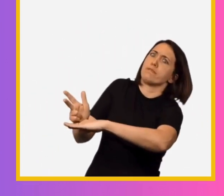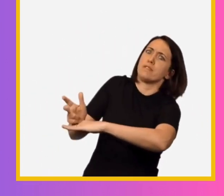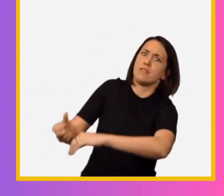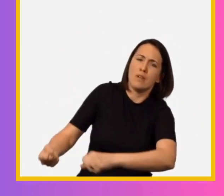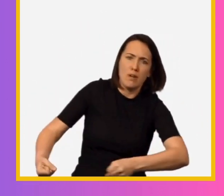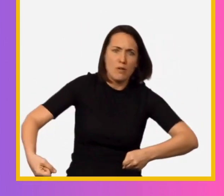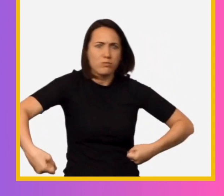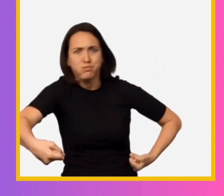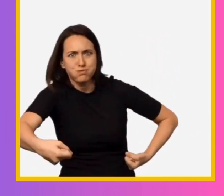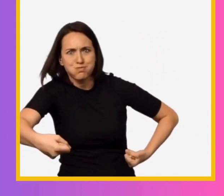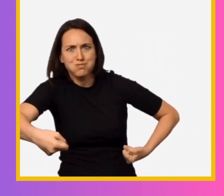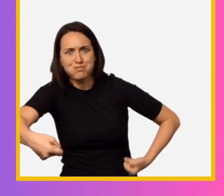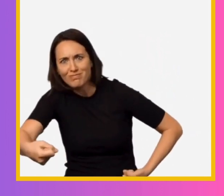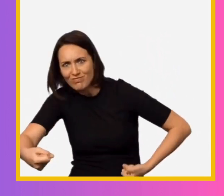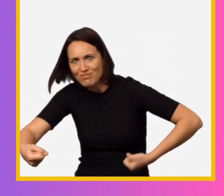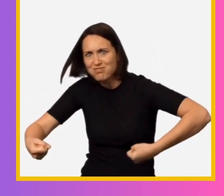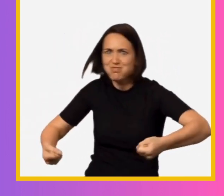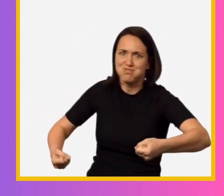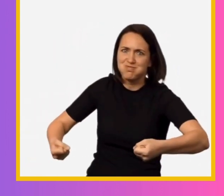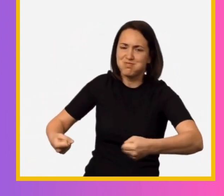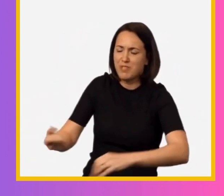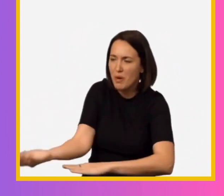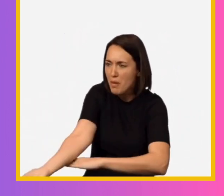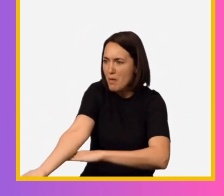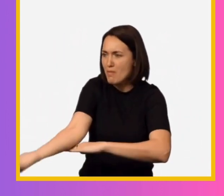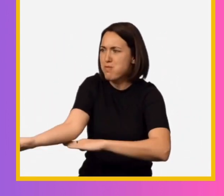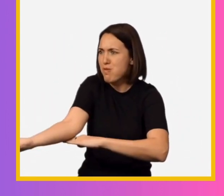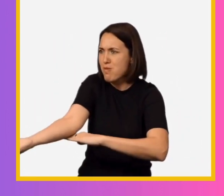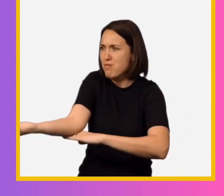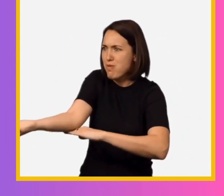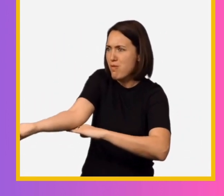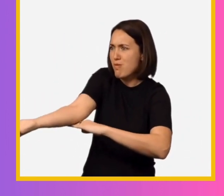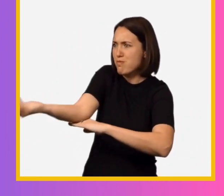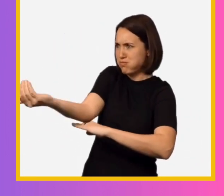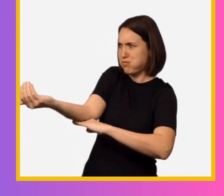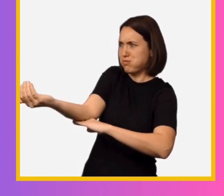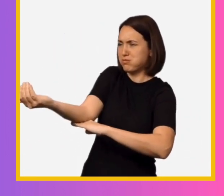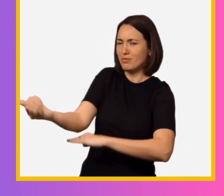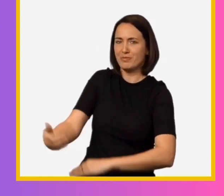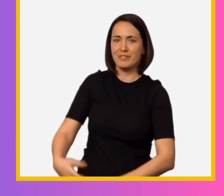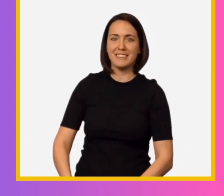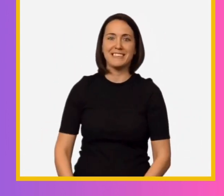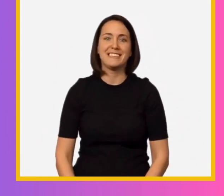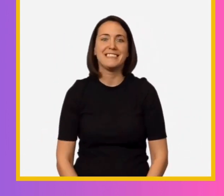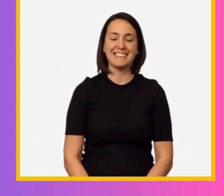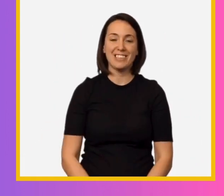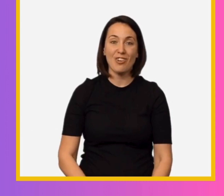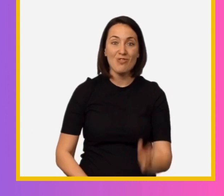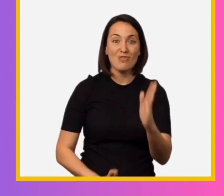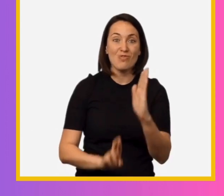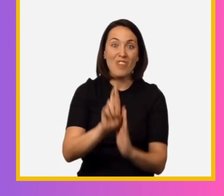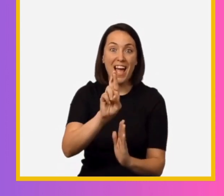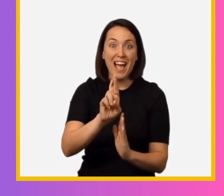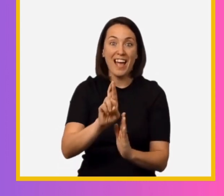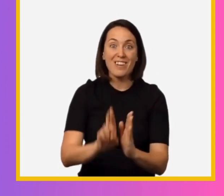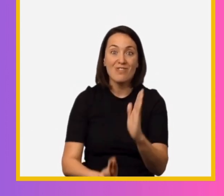tractor tractor bucket raised lift rocket